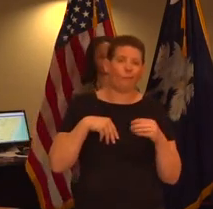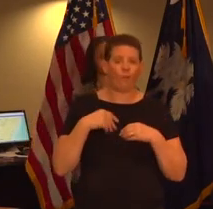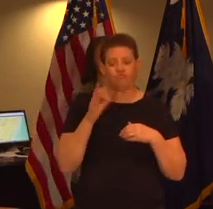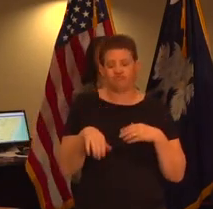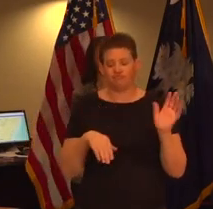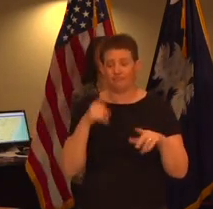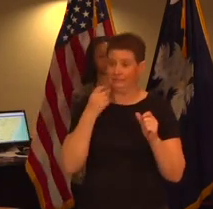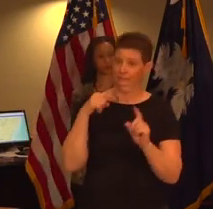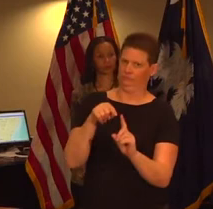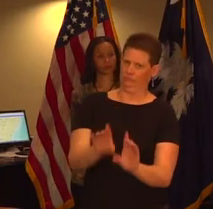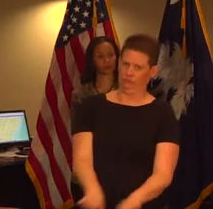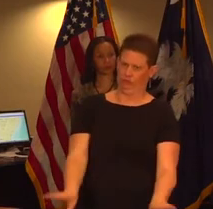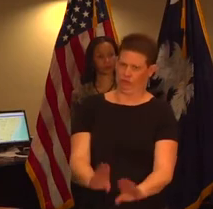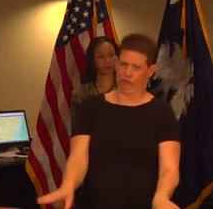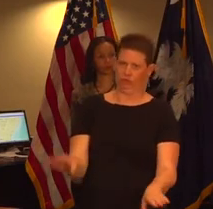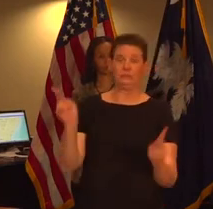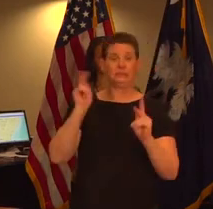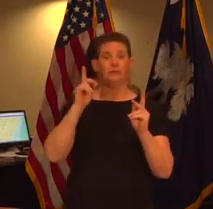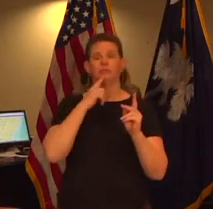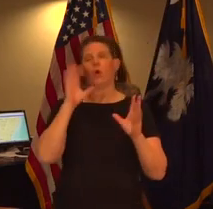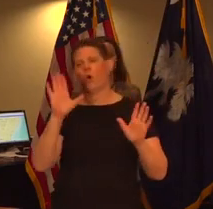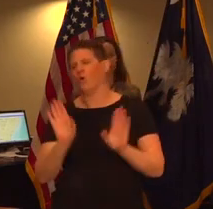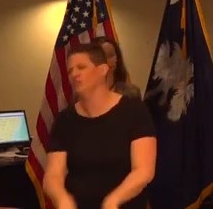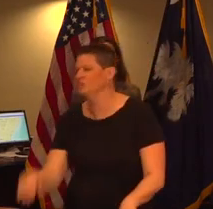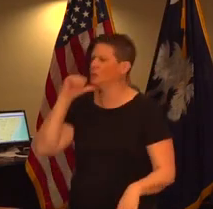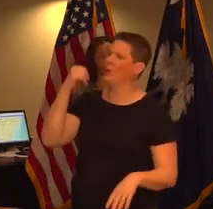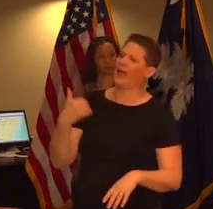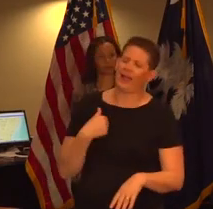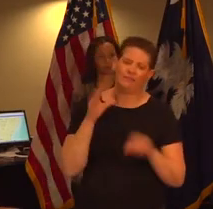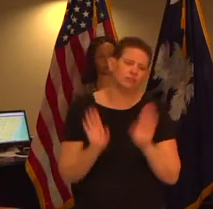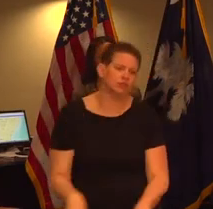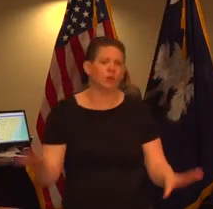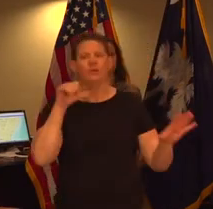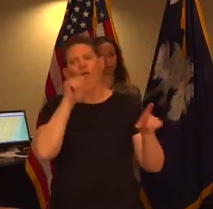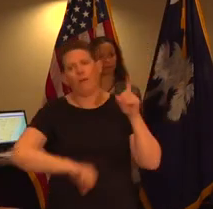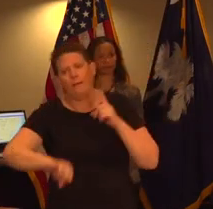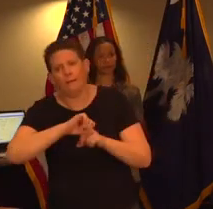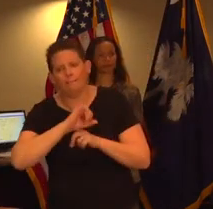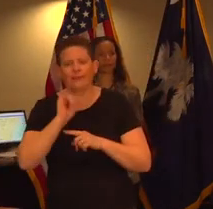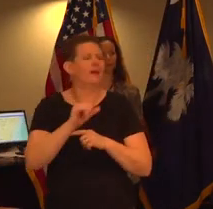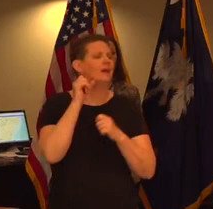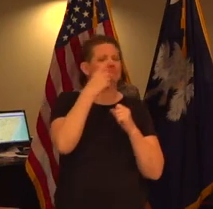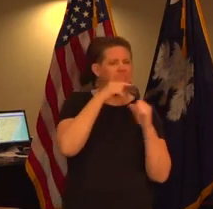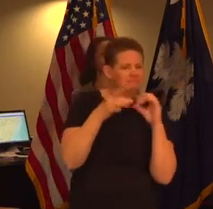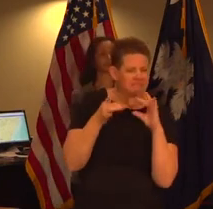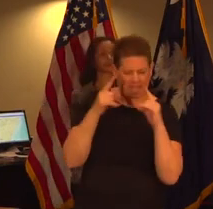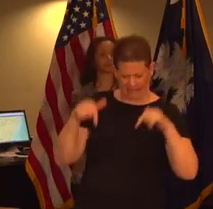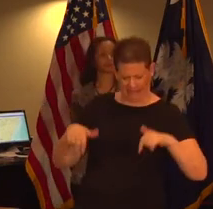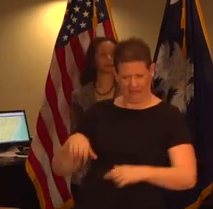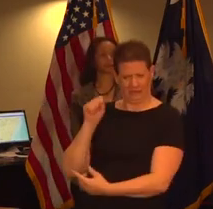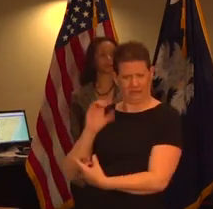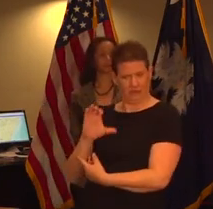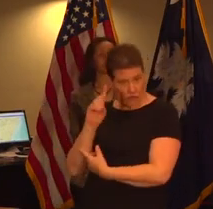because there's been kind of the idea that children don't carry the virus or aren't affected by the virus as much is there any way to speak to that in our state do we